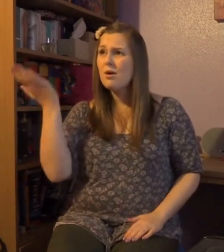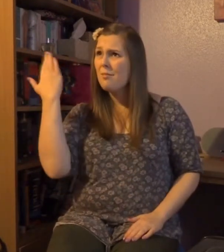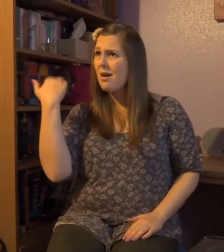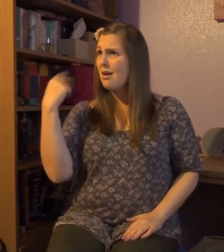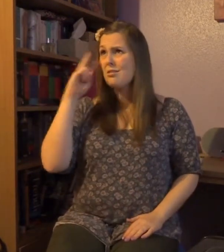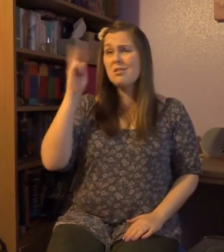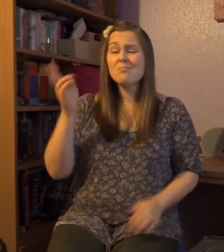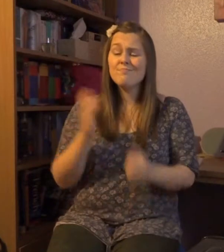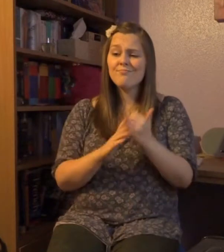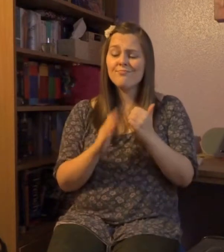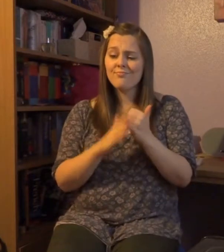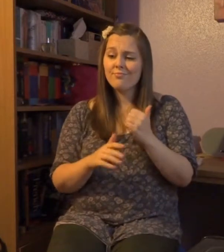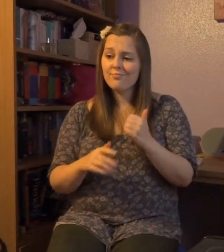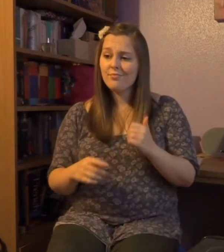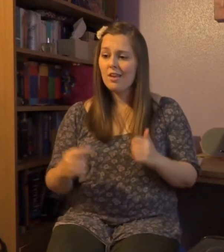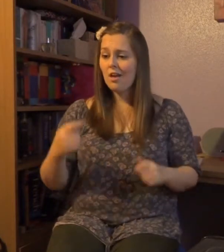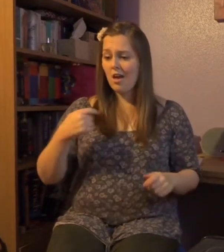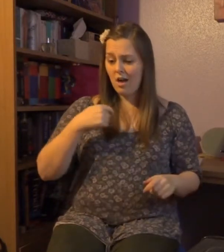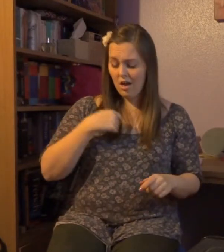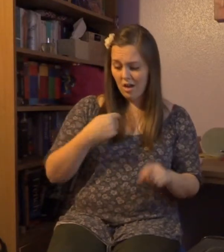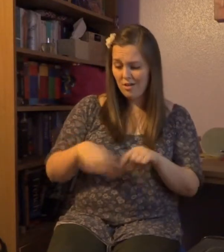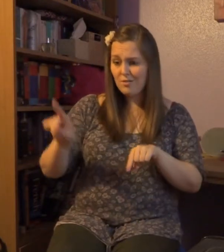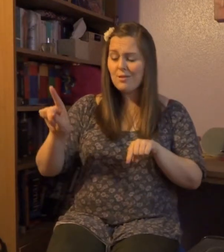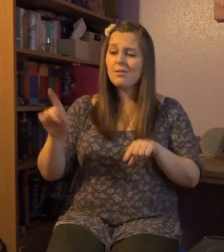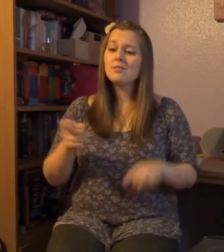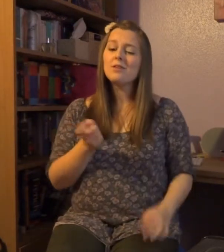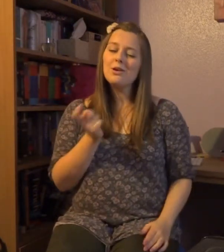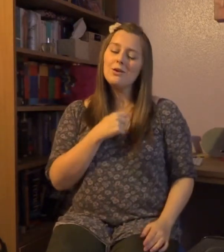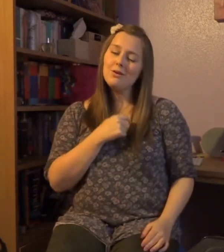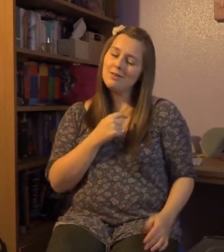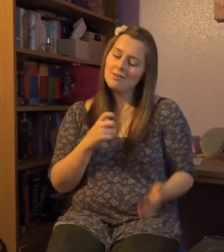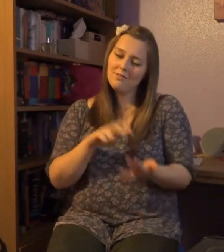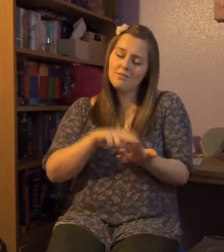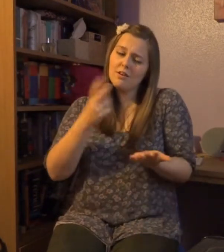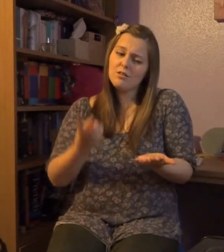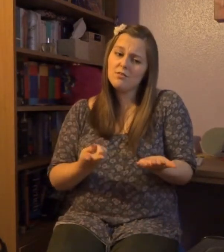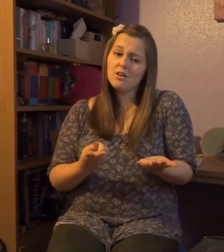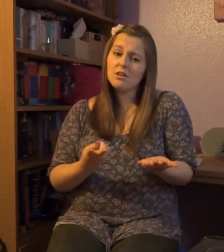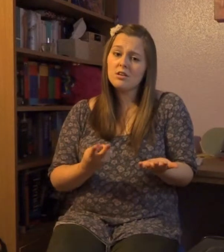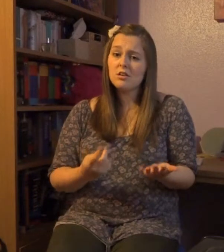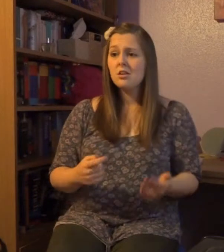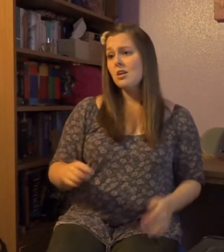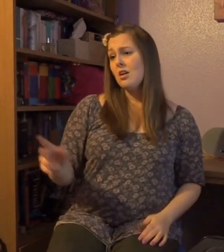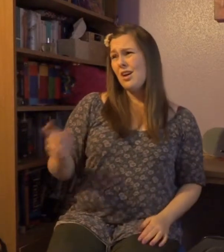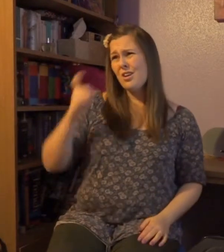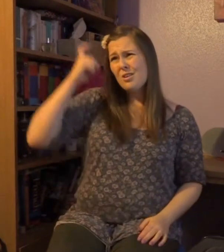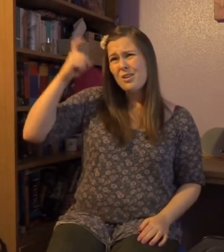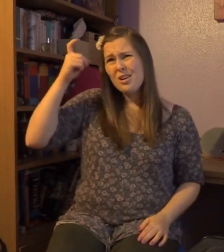looked back I was a flight risk, with a fear of falling Wondering why we'd bother